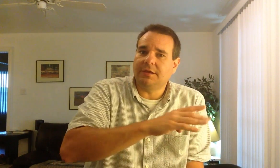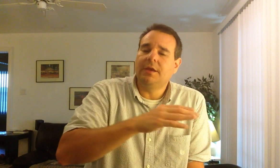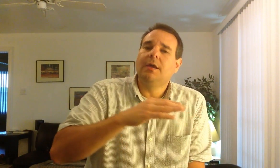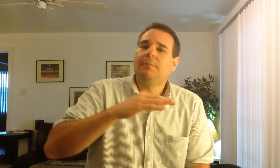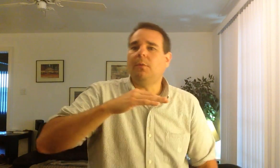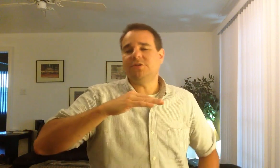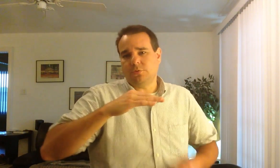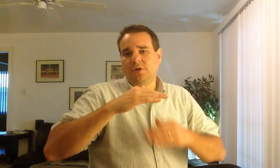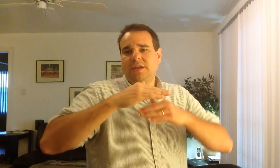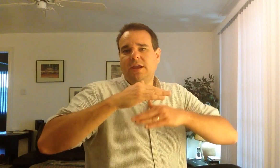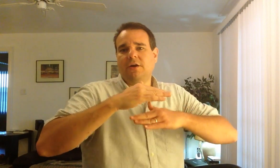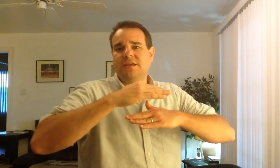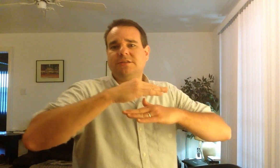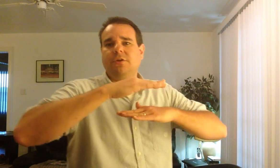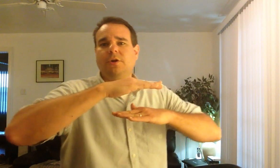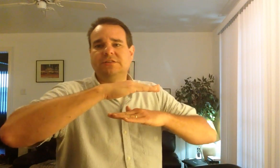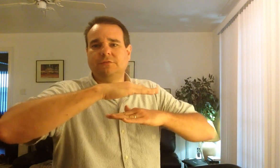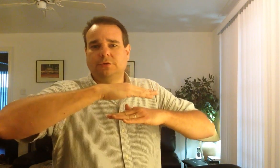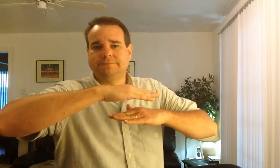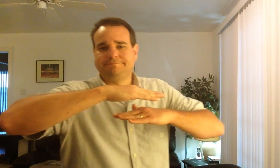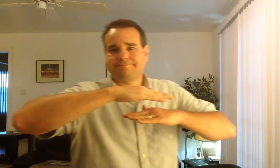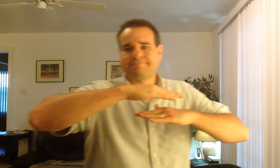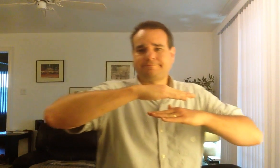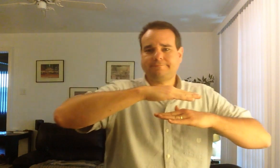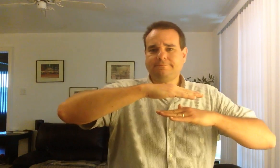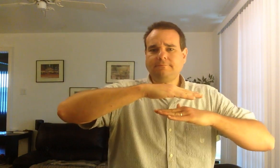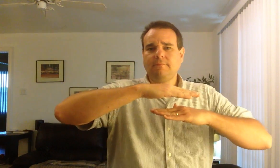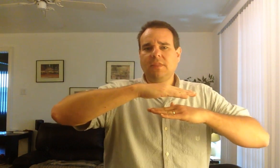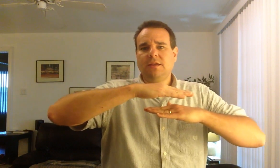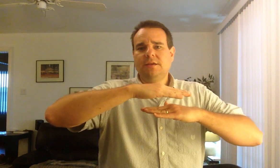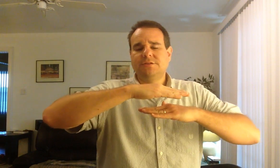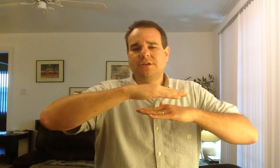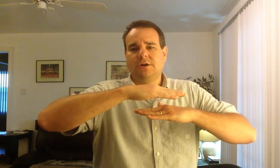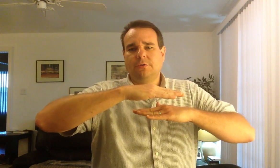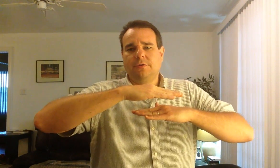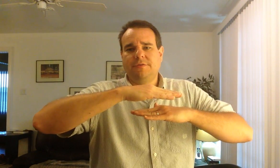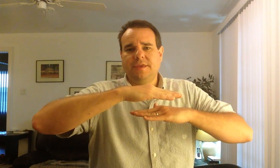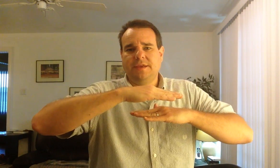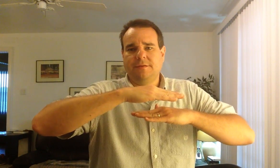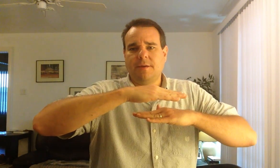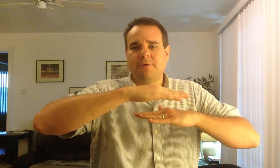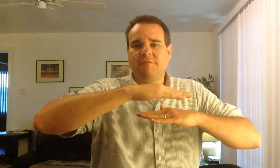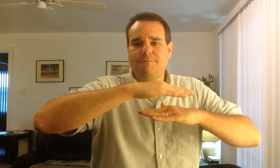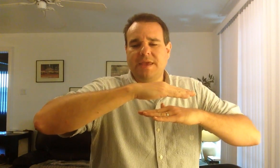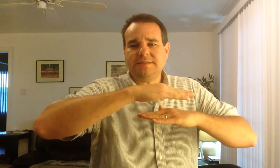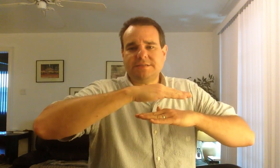But what you would hear is the noise floor. So, the number of bits